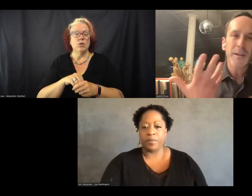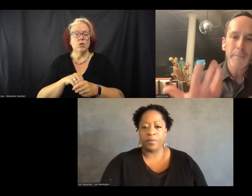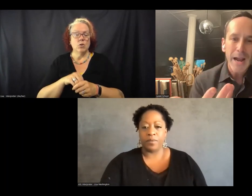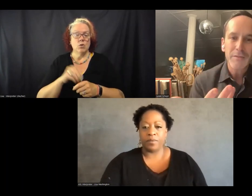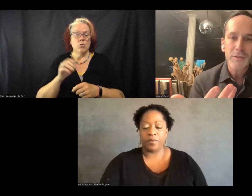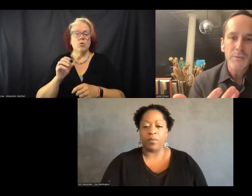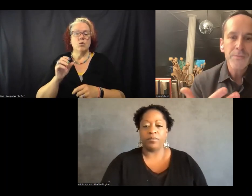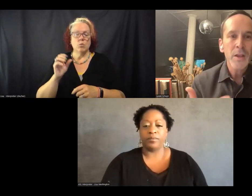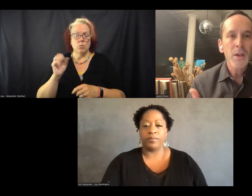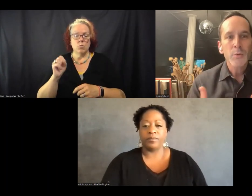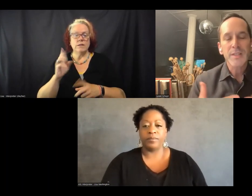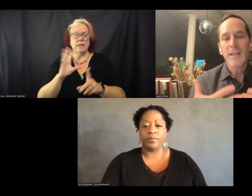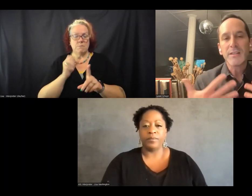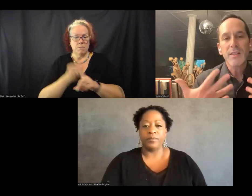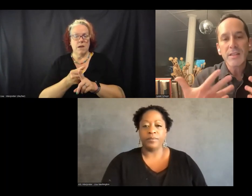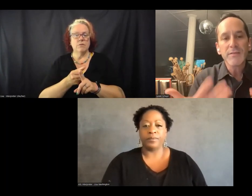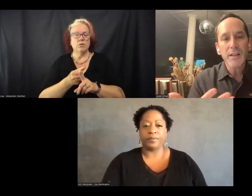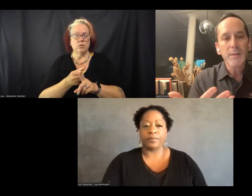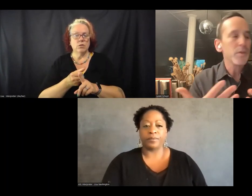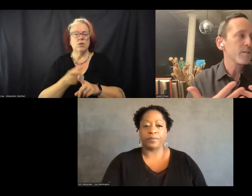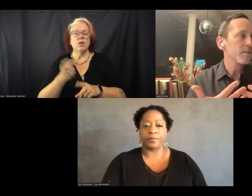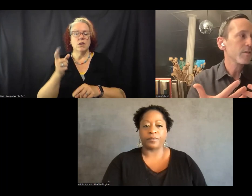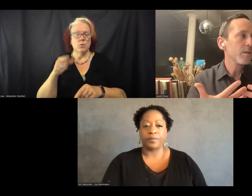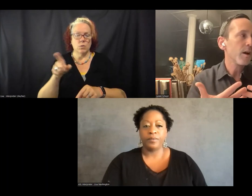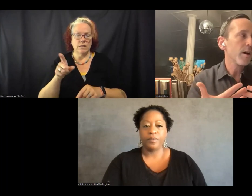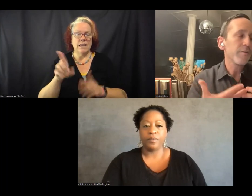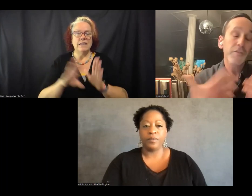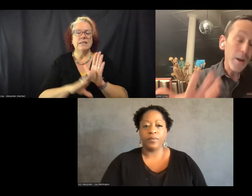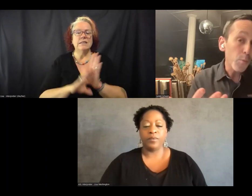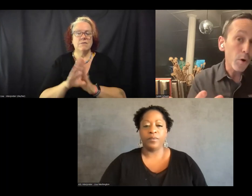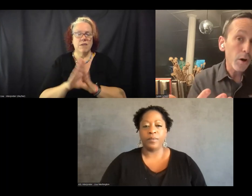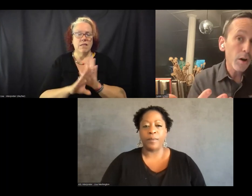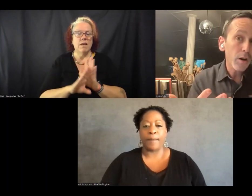was particularly impactful, was they developed this